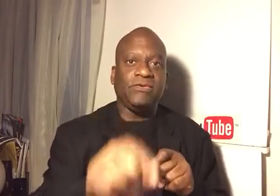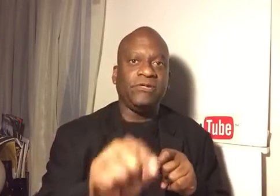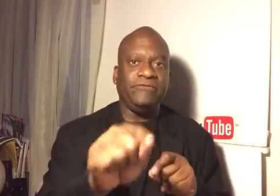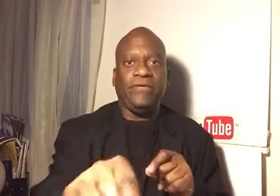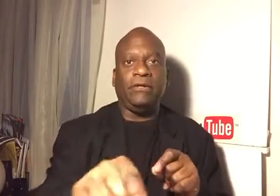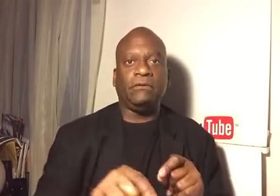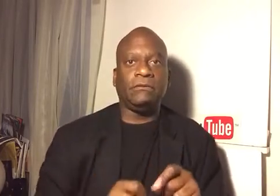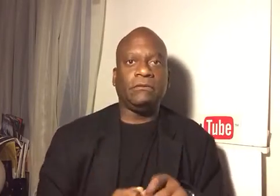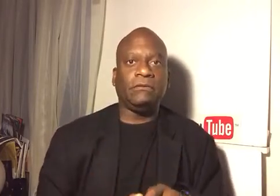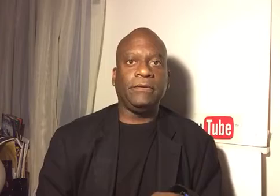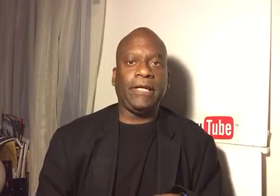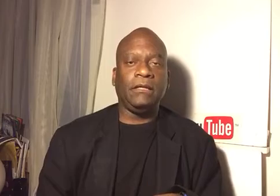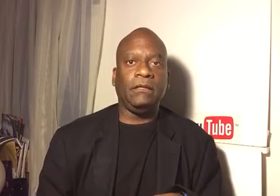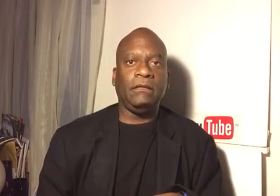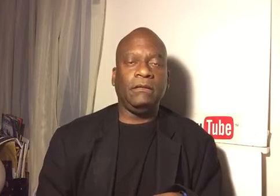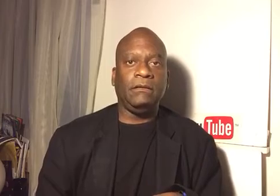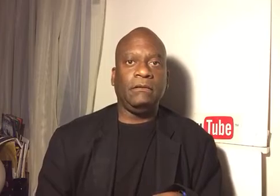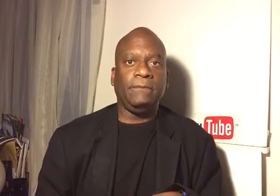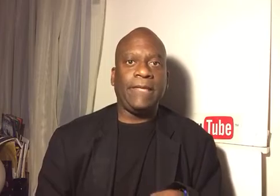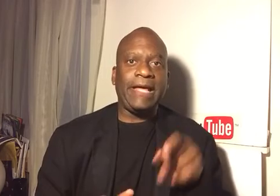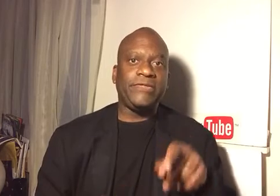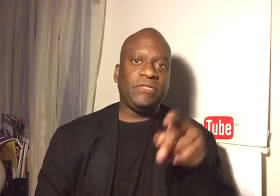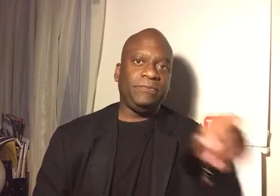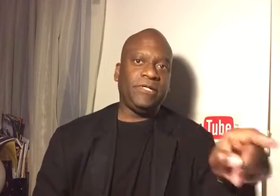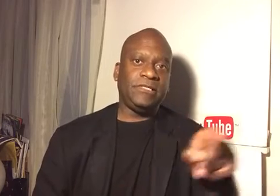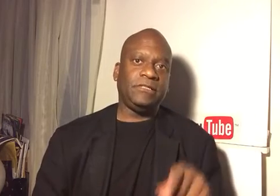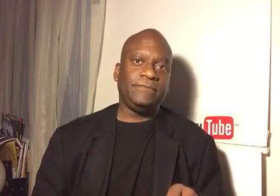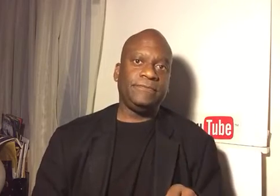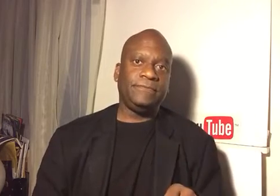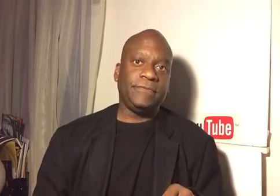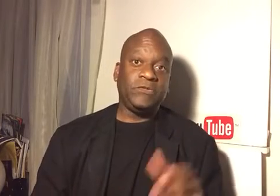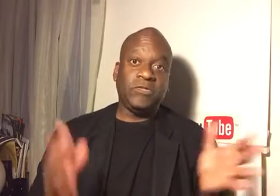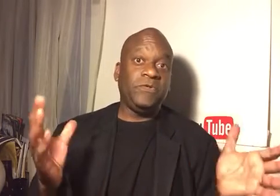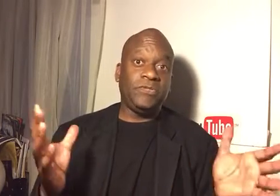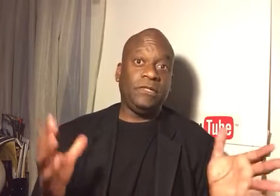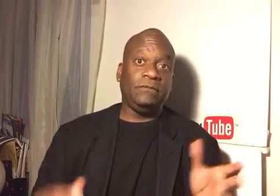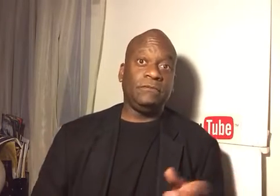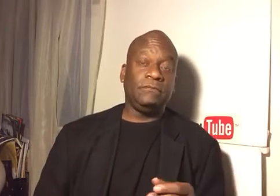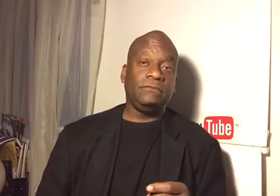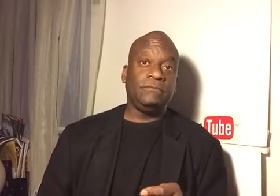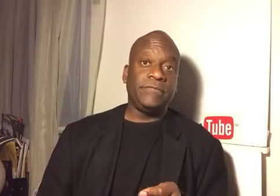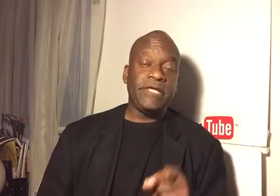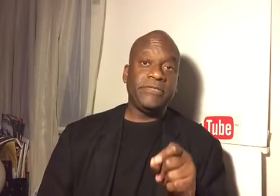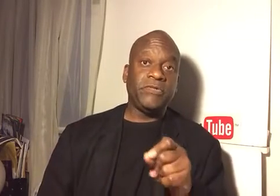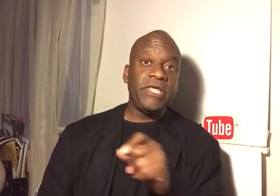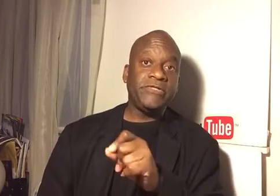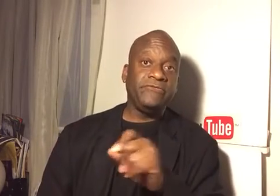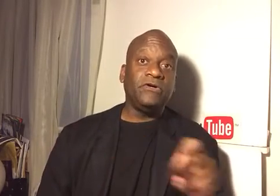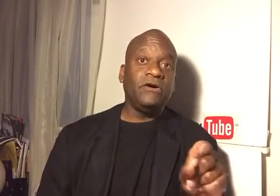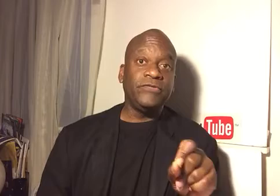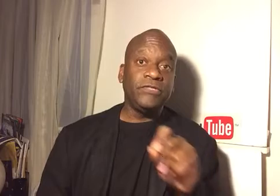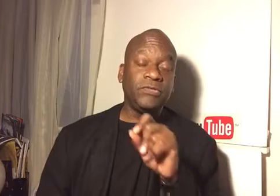authority figure. Okay? As the President. That's what you're supposed to do. And so he's evolved into